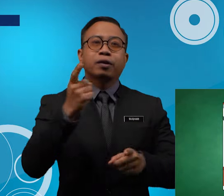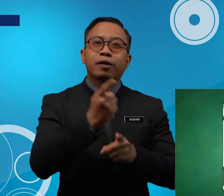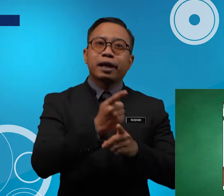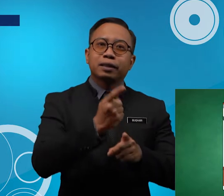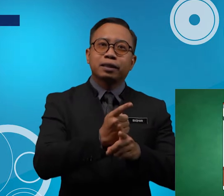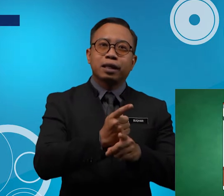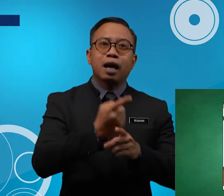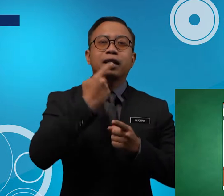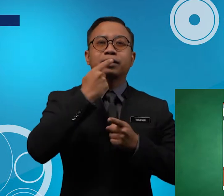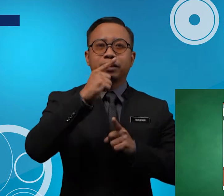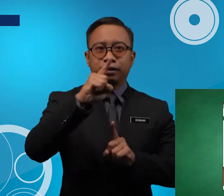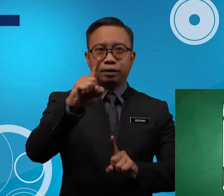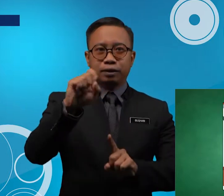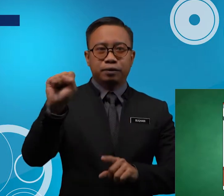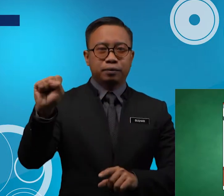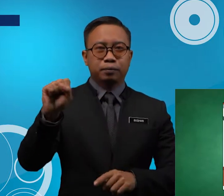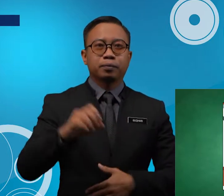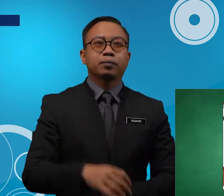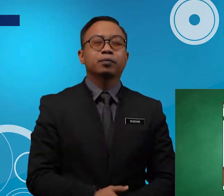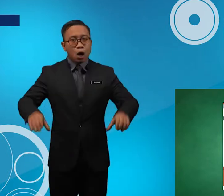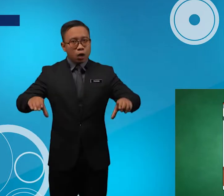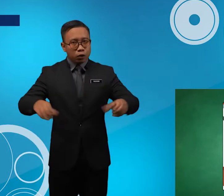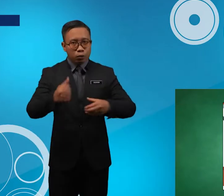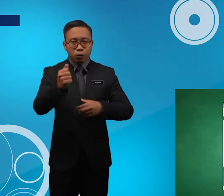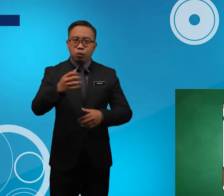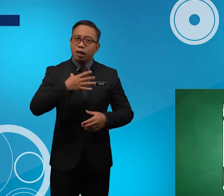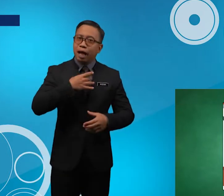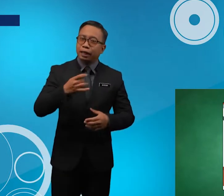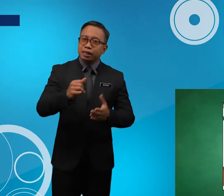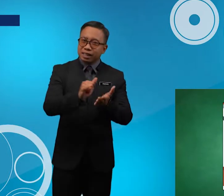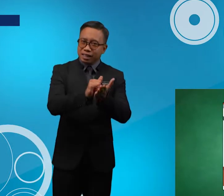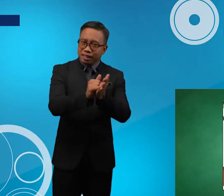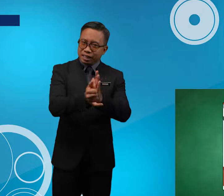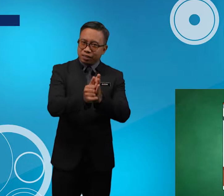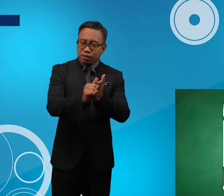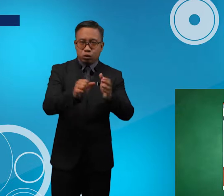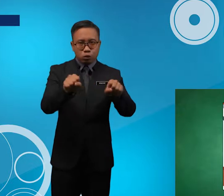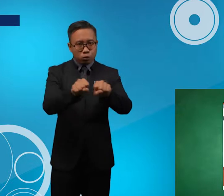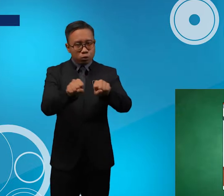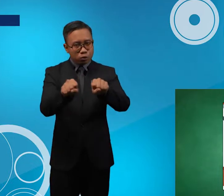Correct Answers Do You Like These Shoes